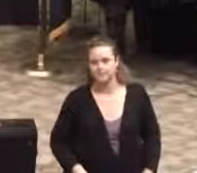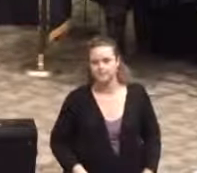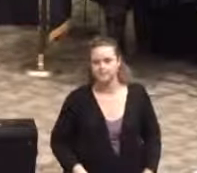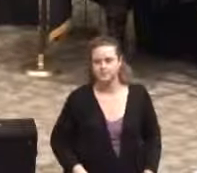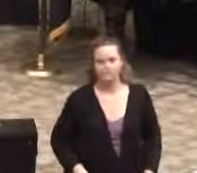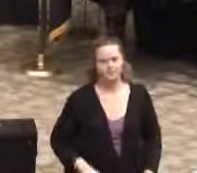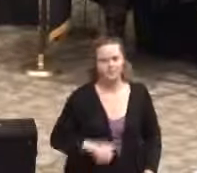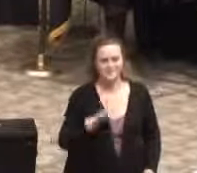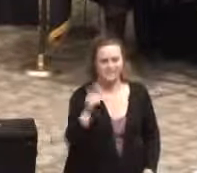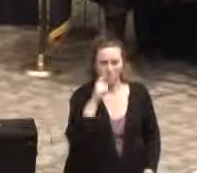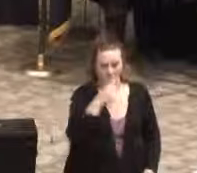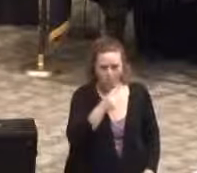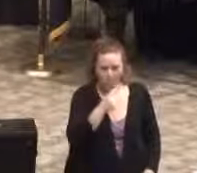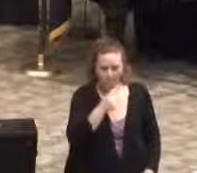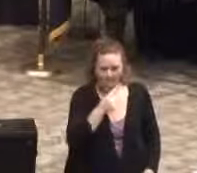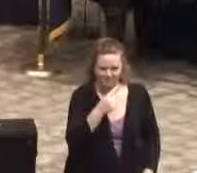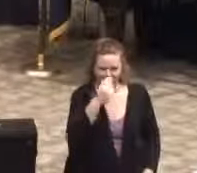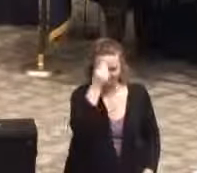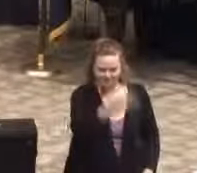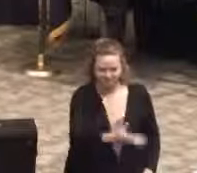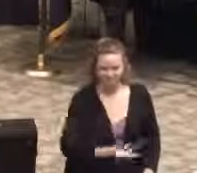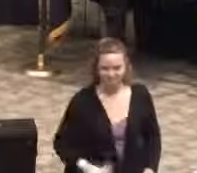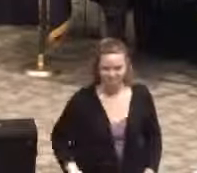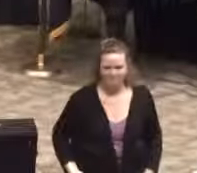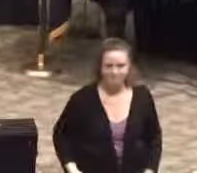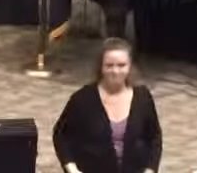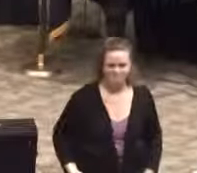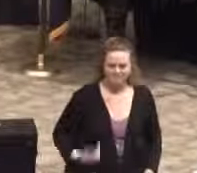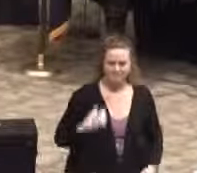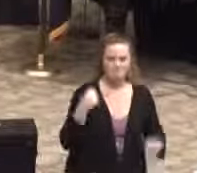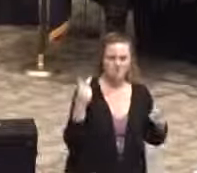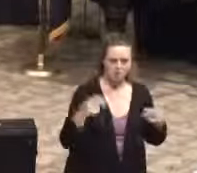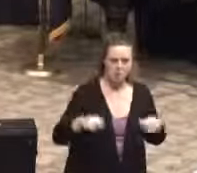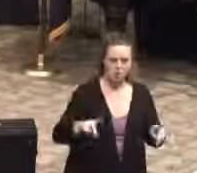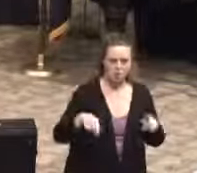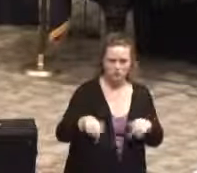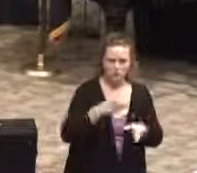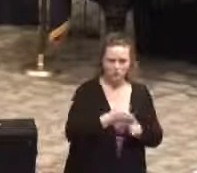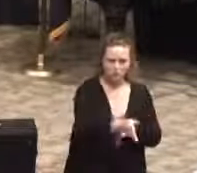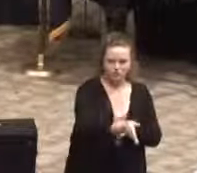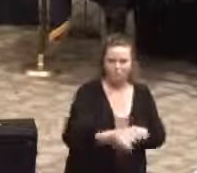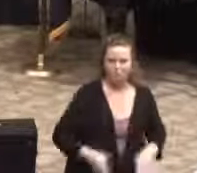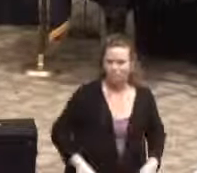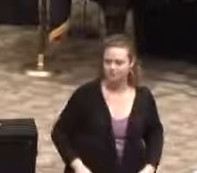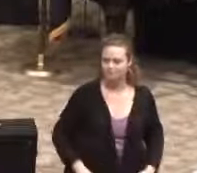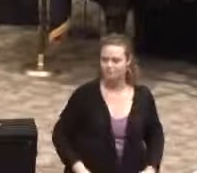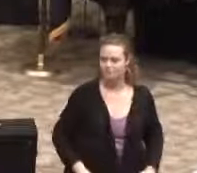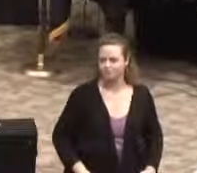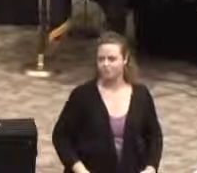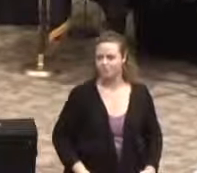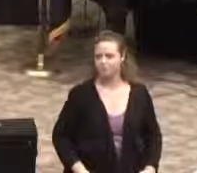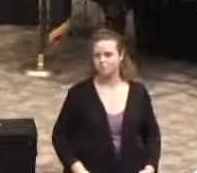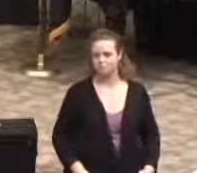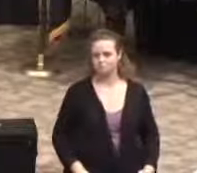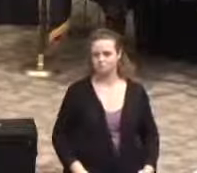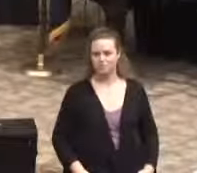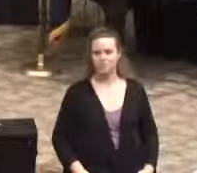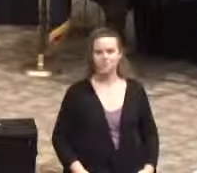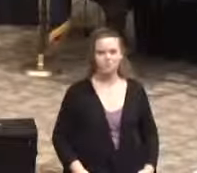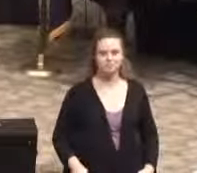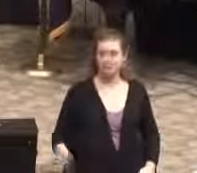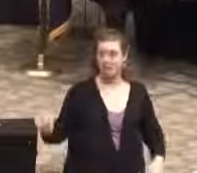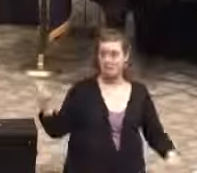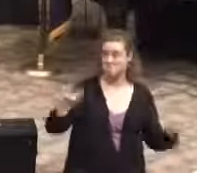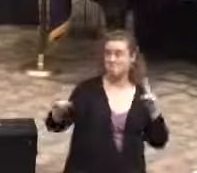you're not going to get bored. And I said that earlier. There's so many opportunities. And it's ever-changing with an ever-changing